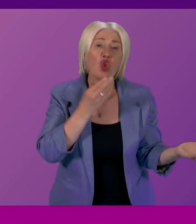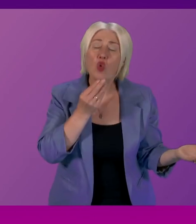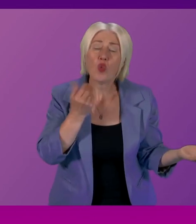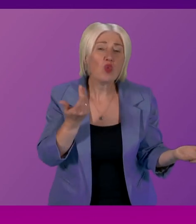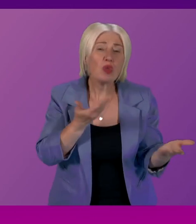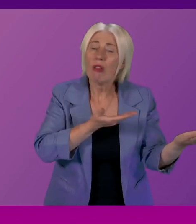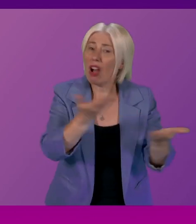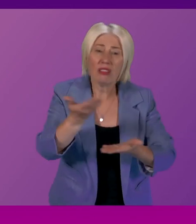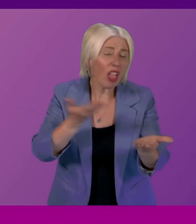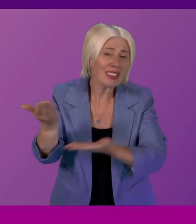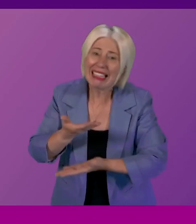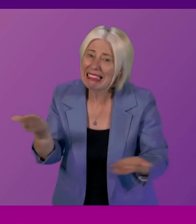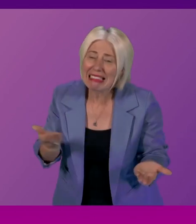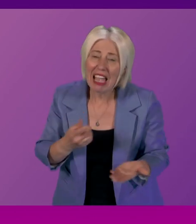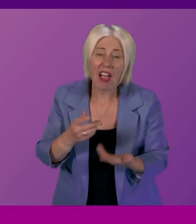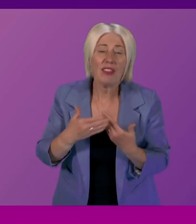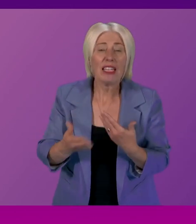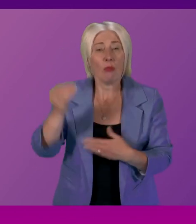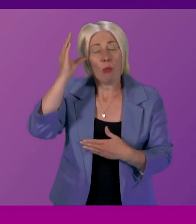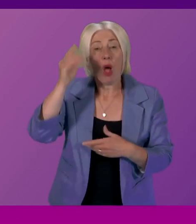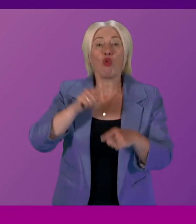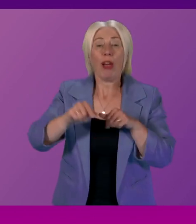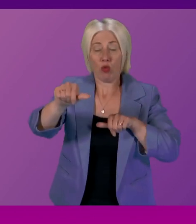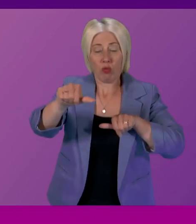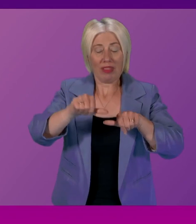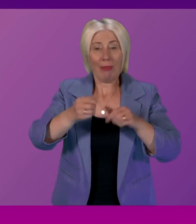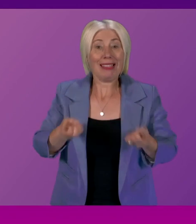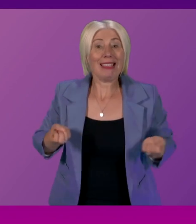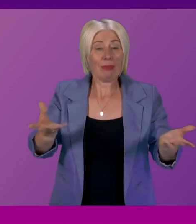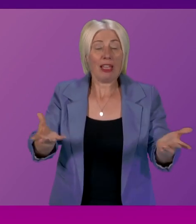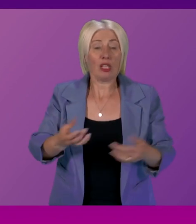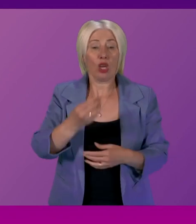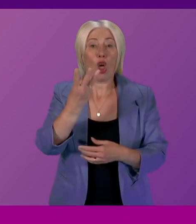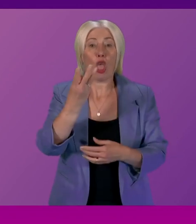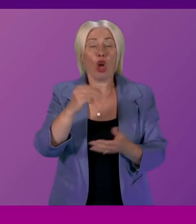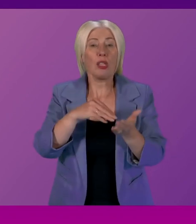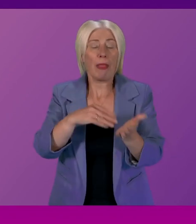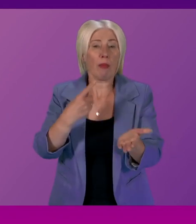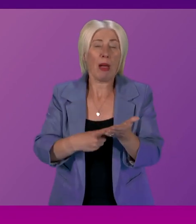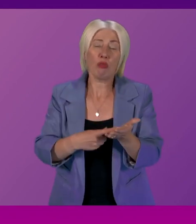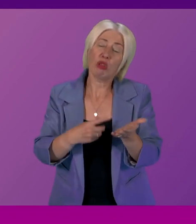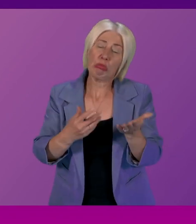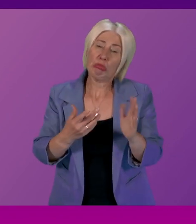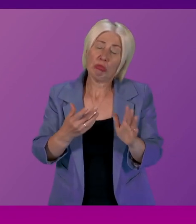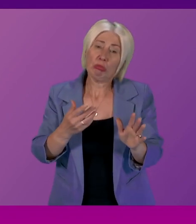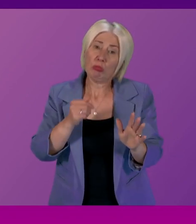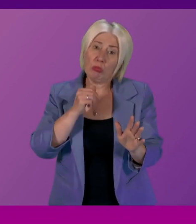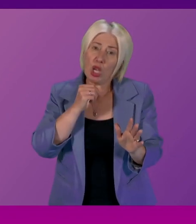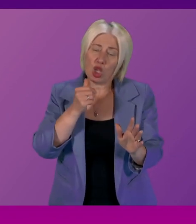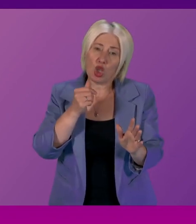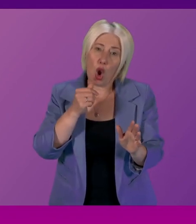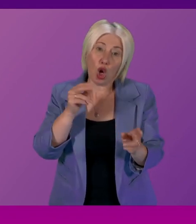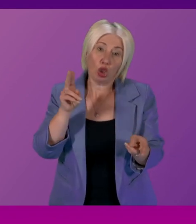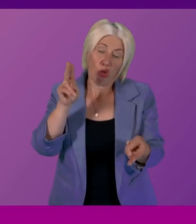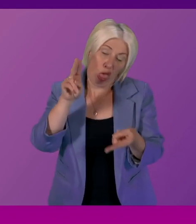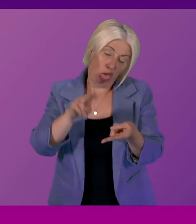Ireland as well and we will try to limit that spend where we can £30 million is not an insignificant amount I accept that